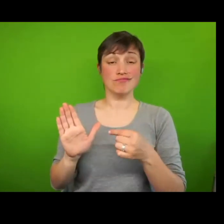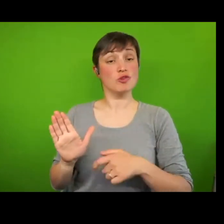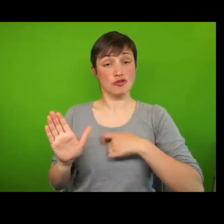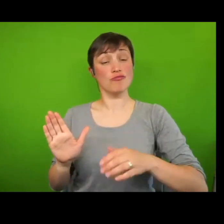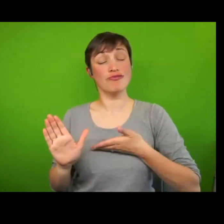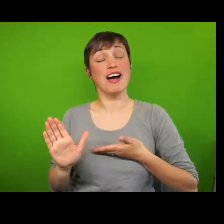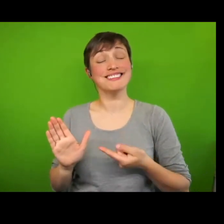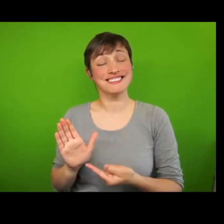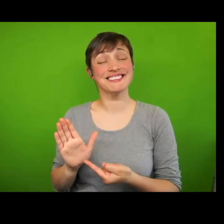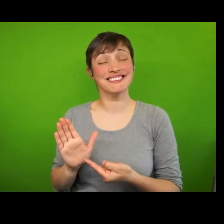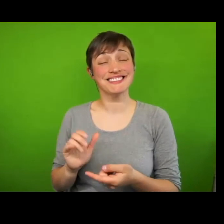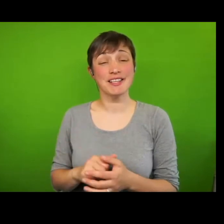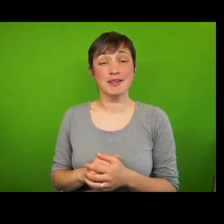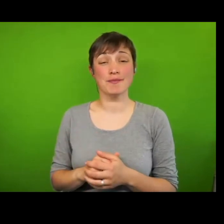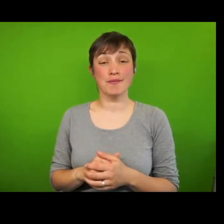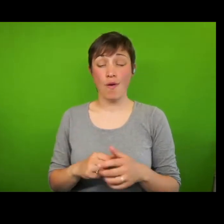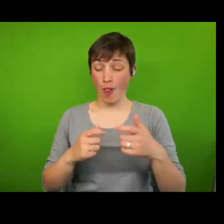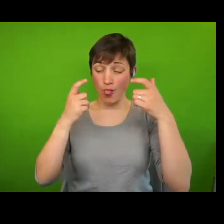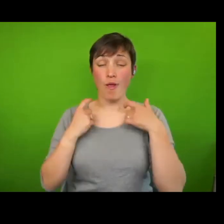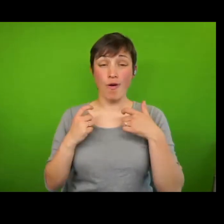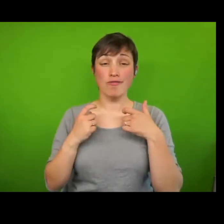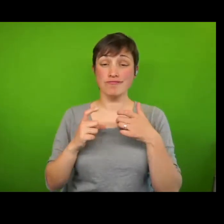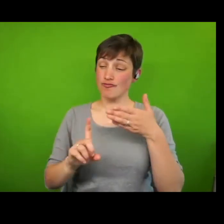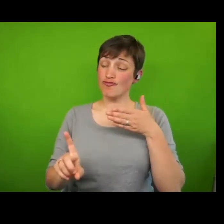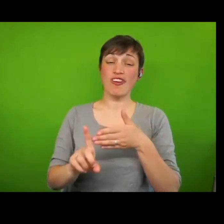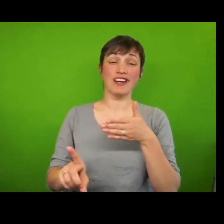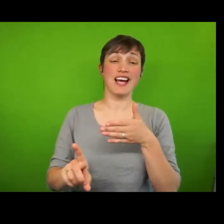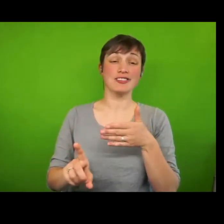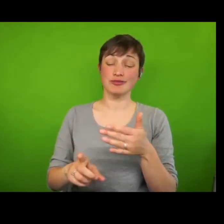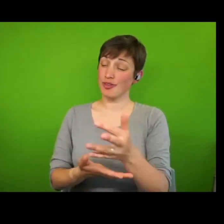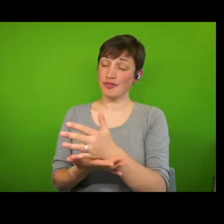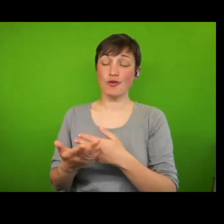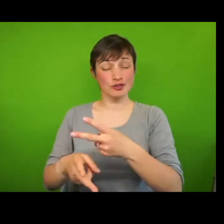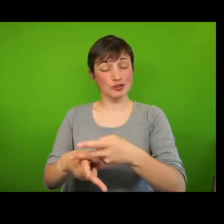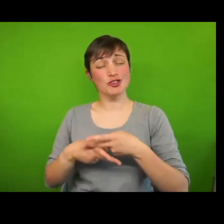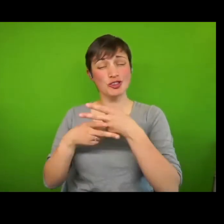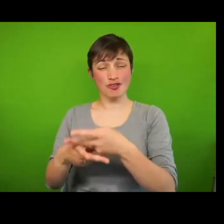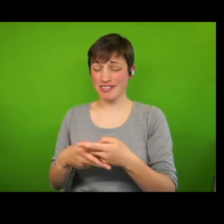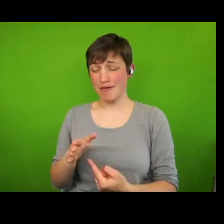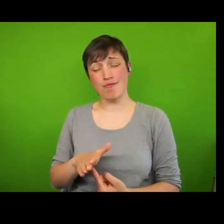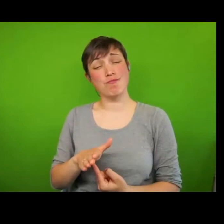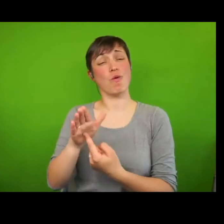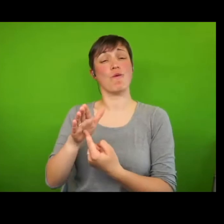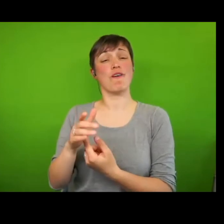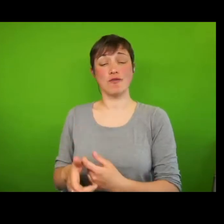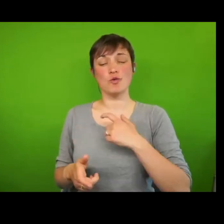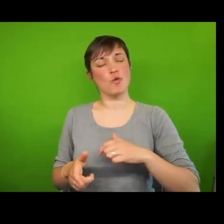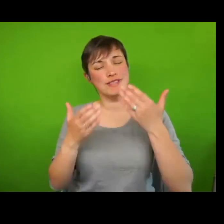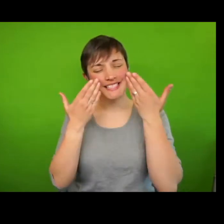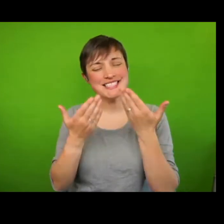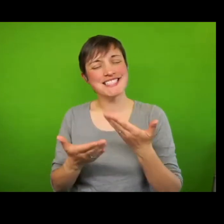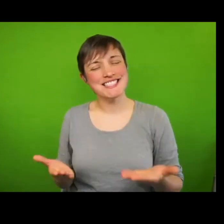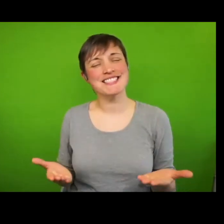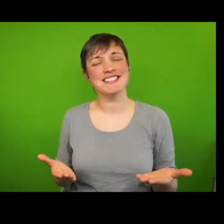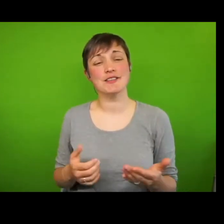international human rights law recognises social security's central importance in guaranteeing human dignity, and the